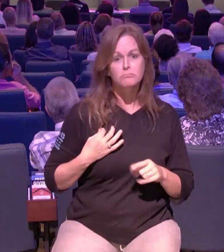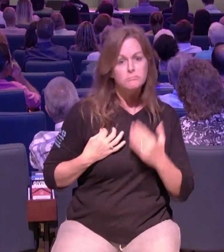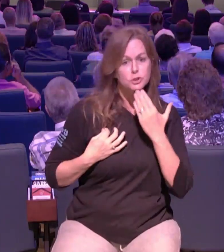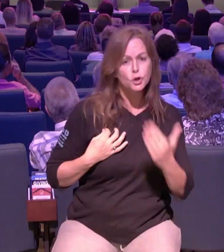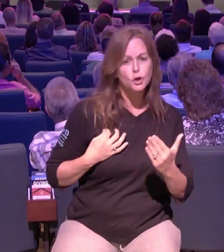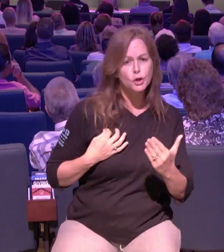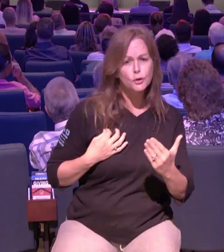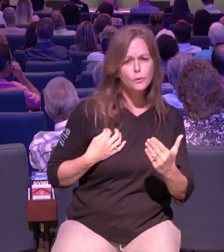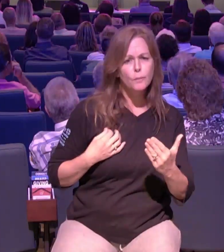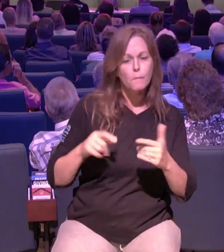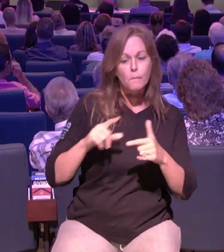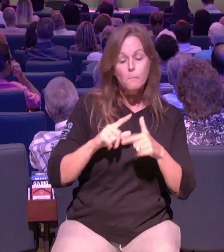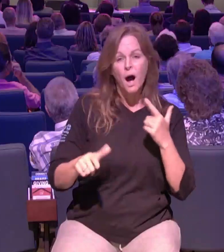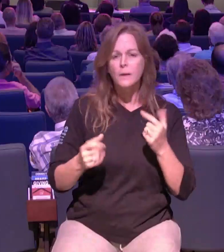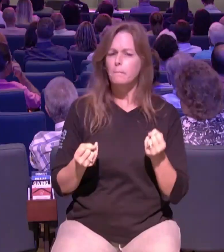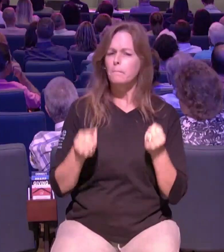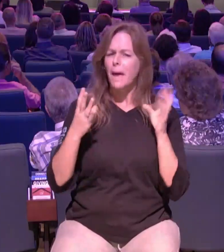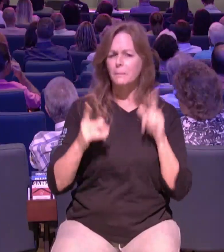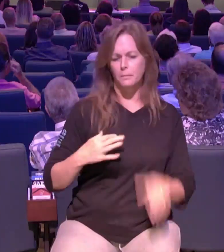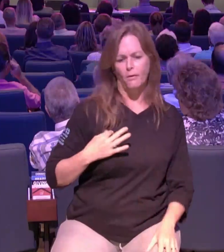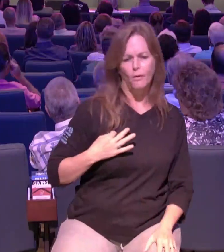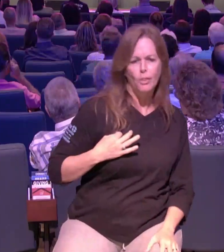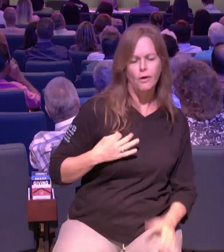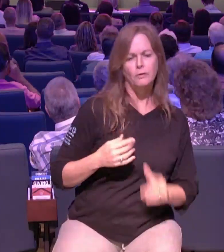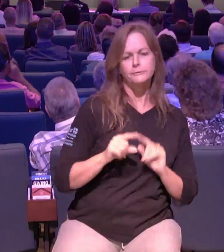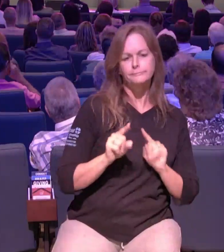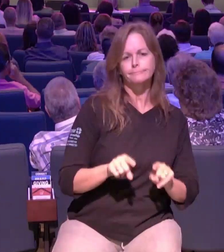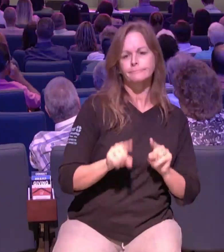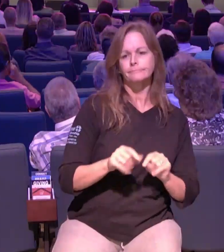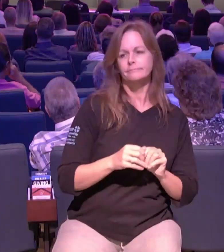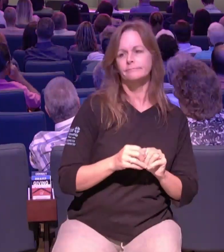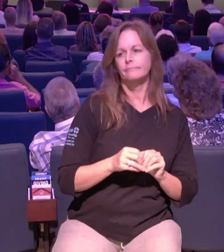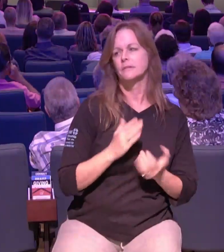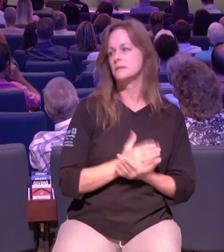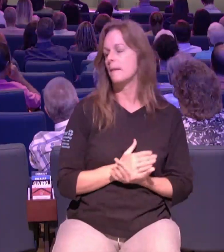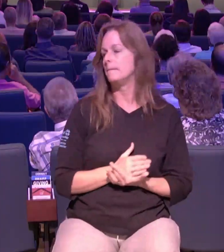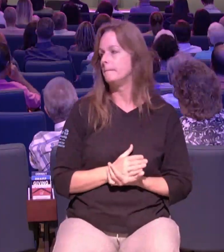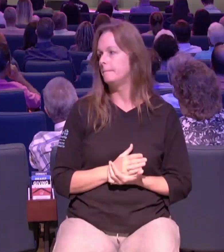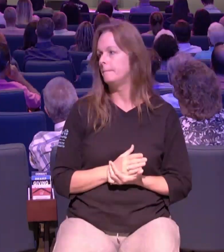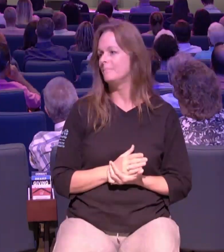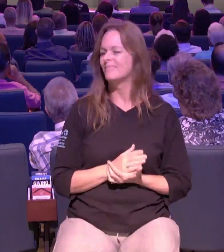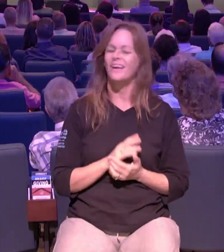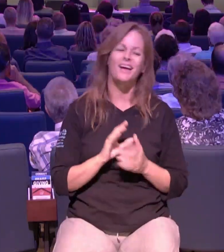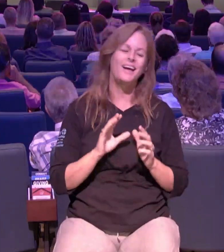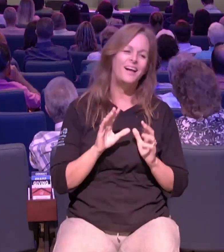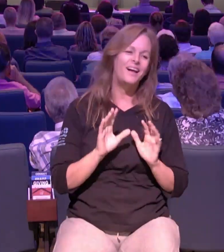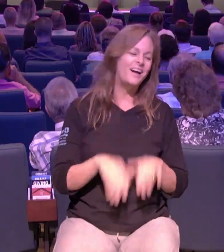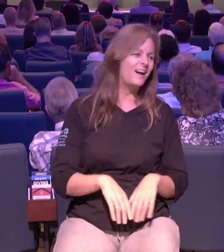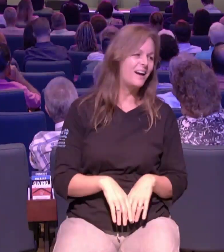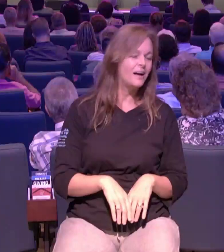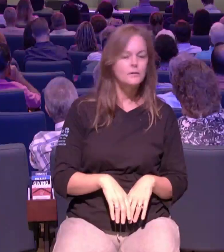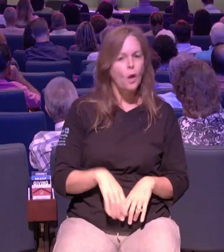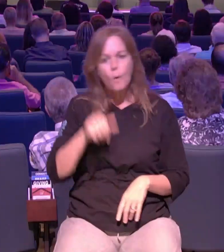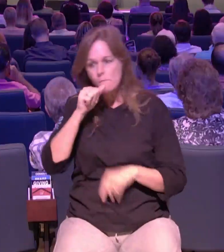faithfulness to stick it out we got to stick it out we got a people that push through the mess because here's what i know when you decide